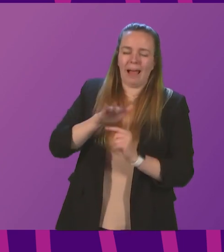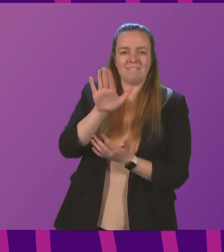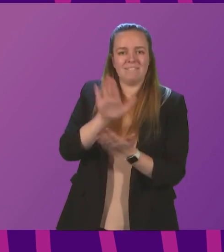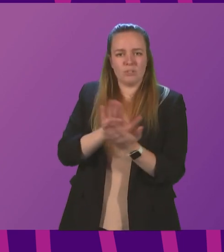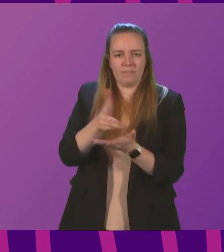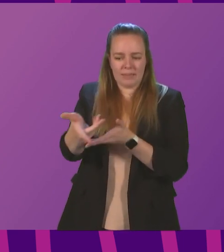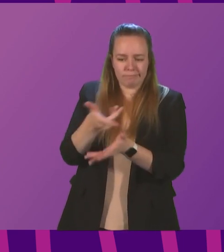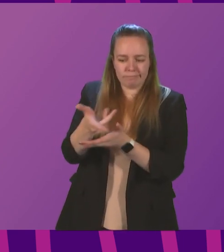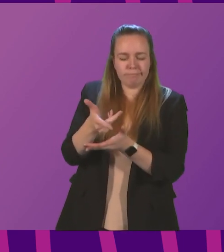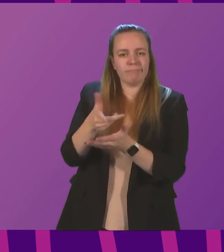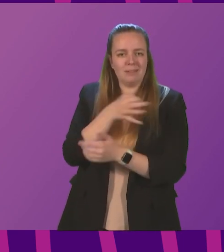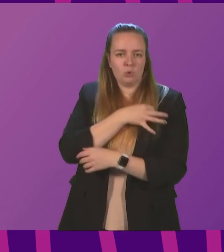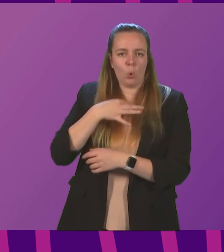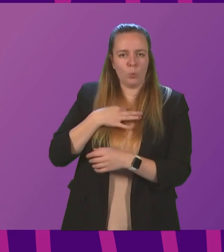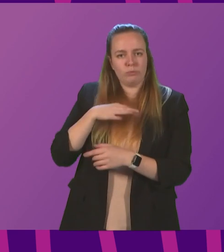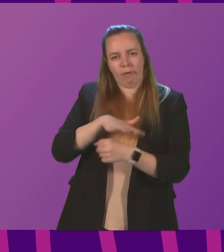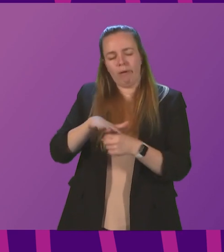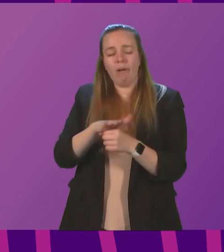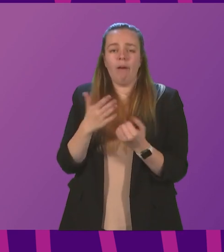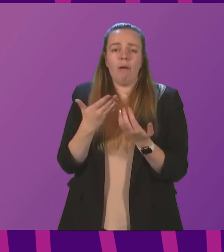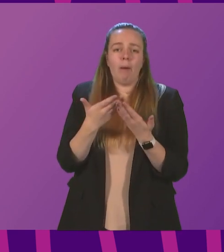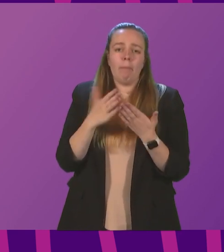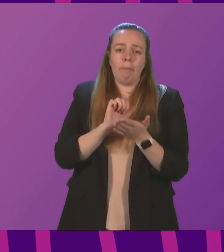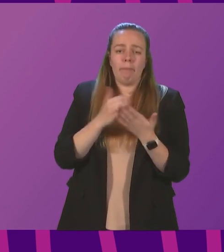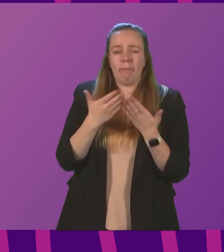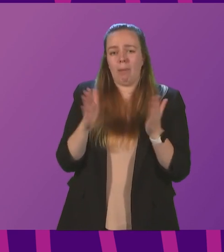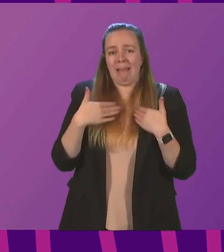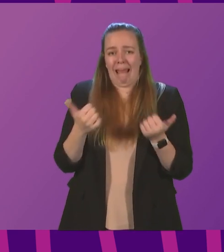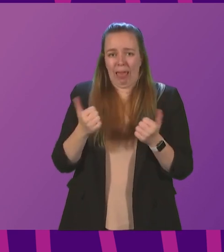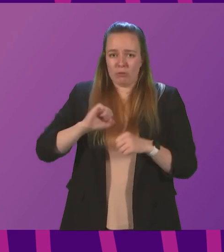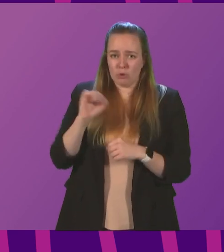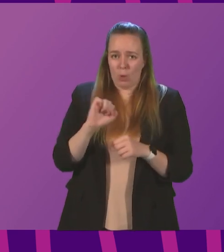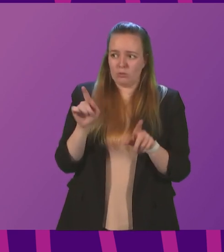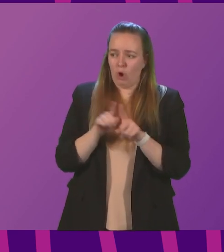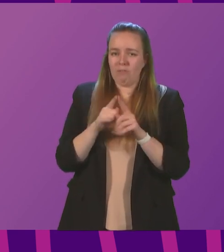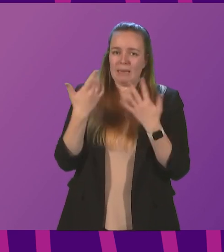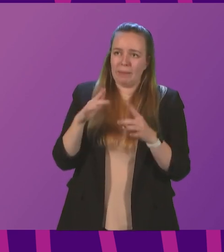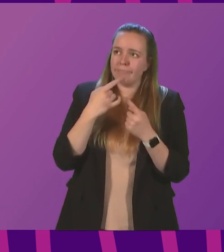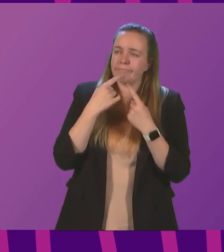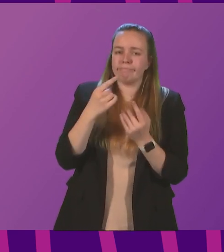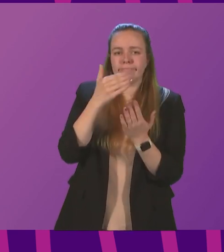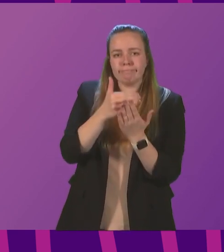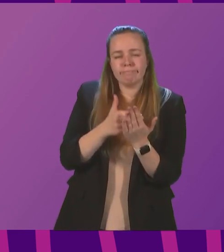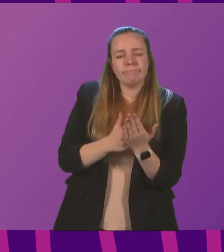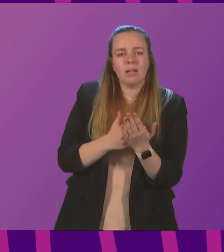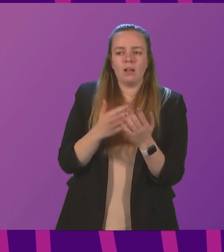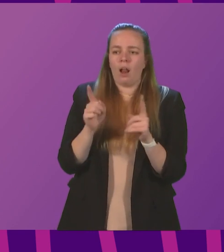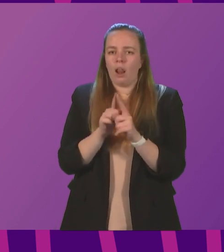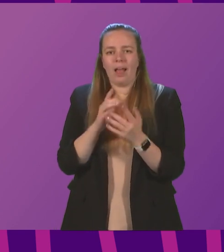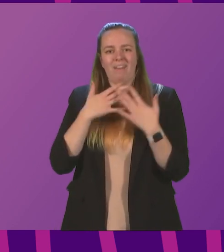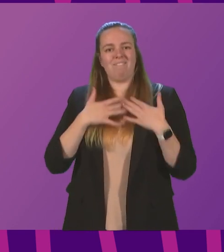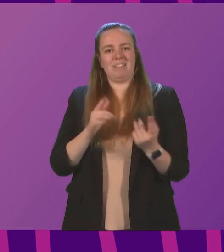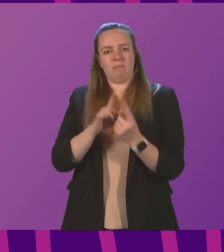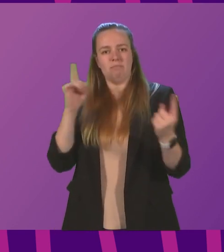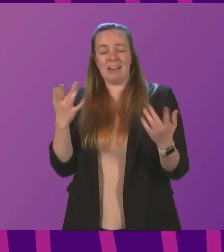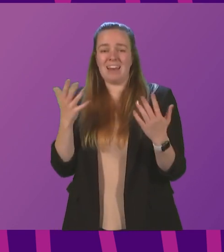in surgeries. Public Health Scotland has already published updated guidance for primary care settings, covering key issues like physical distancing, which is